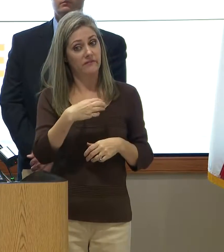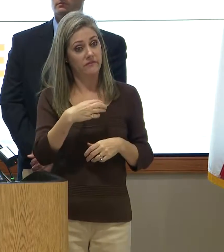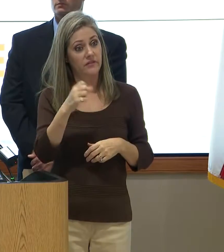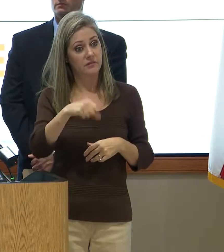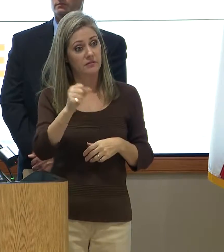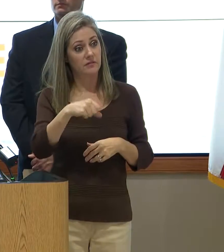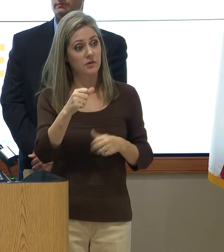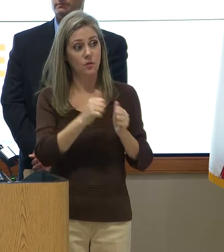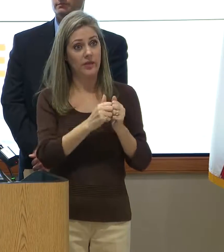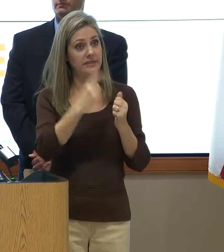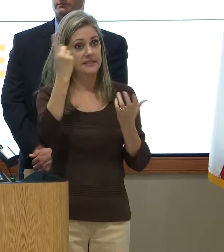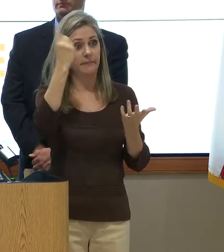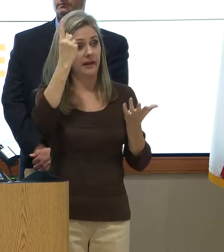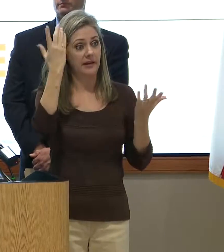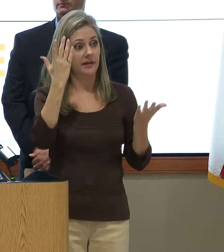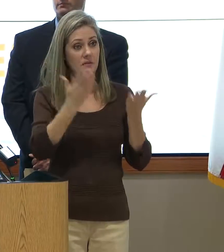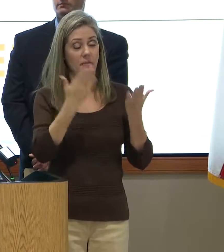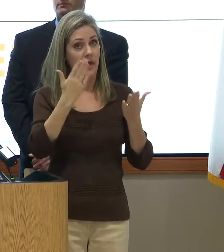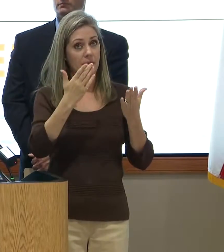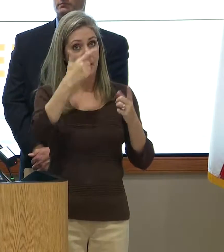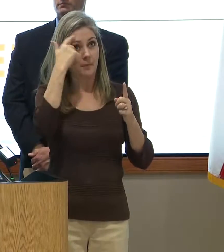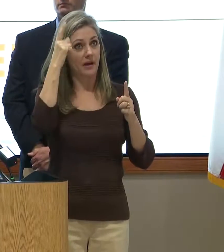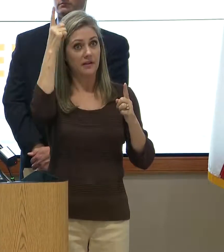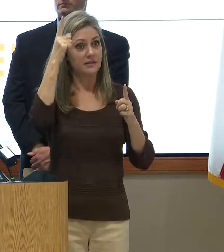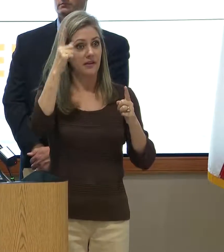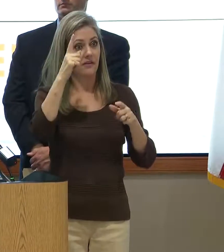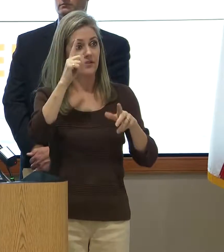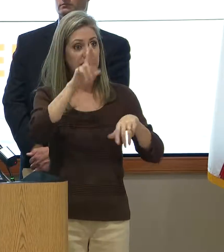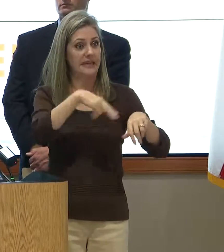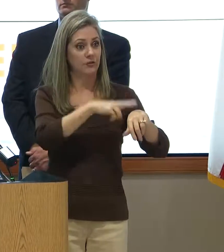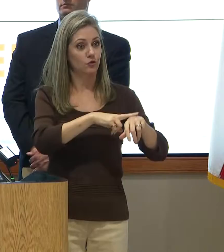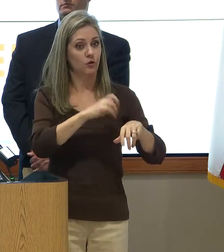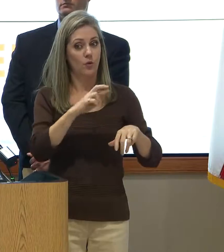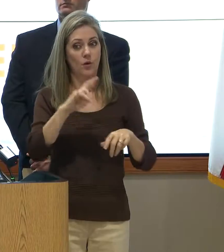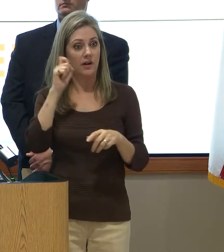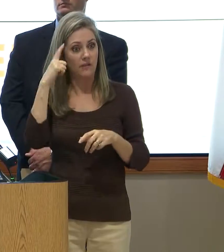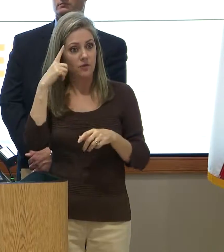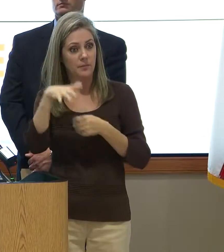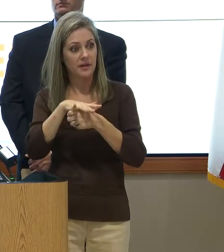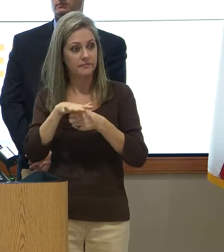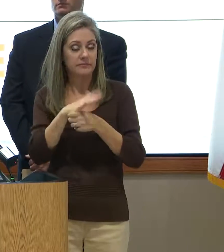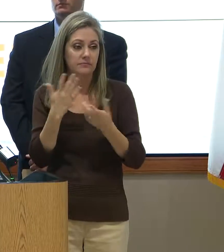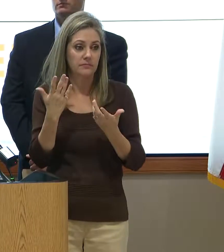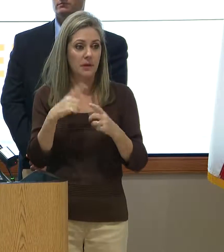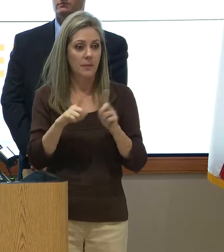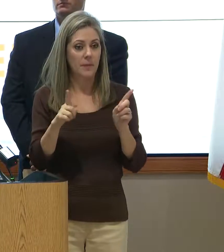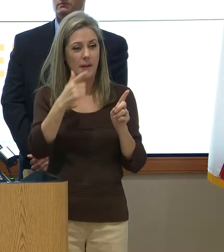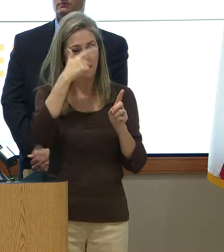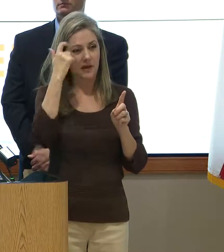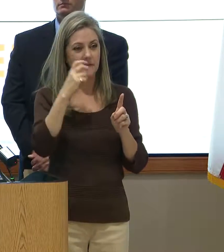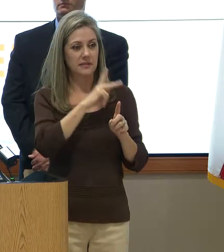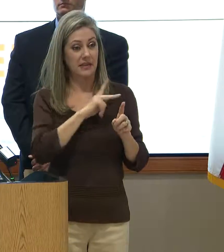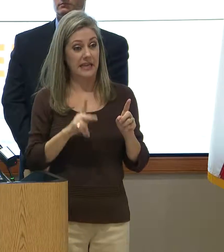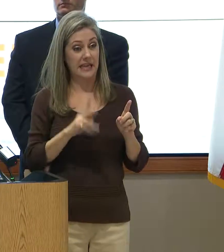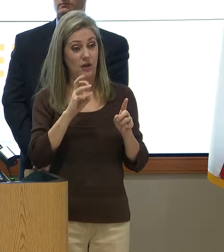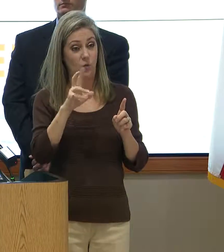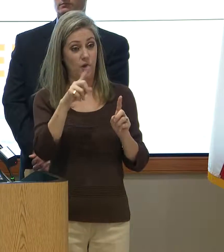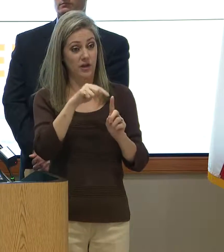mean, with somebody, and it may be Mother Nature. may be a government entity. But in the case of Kingwood,